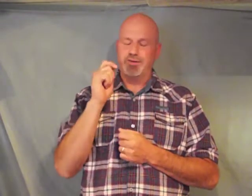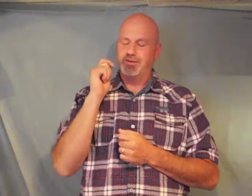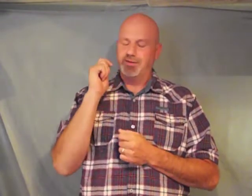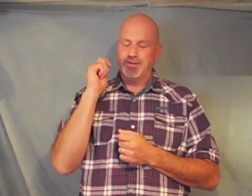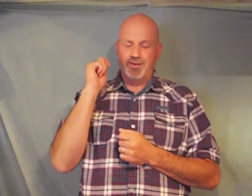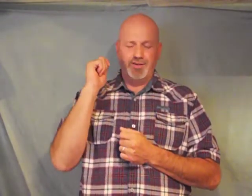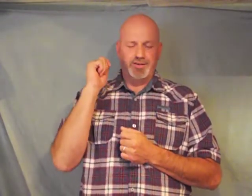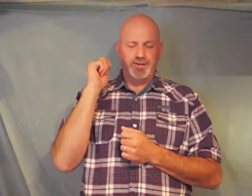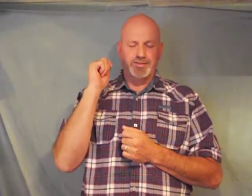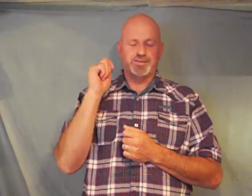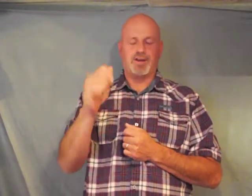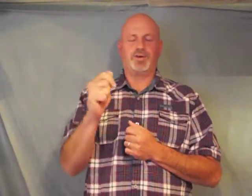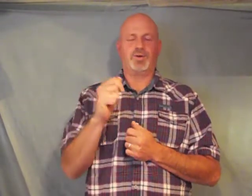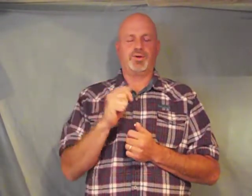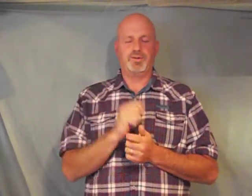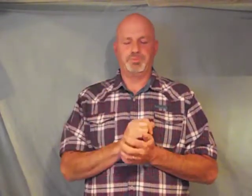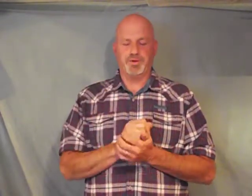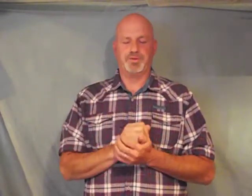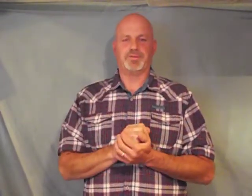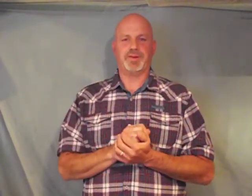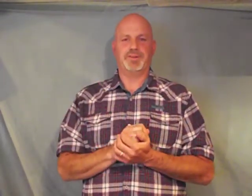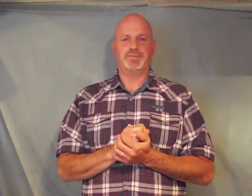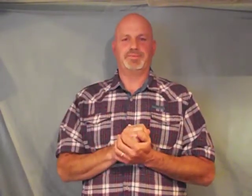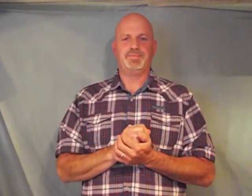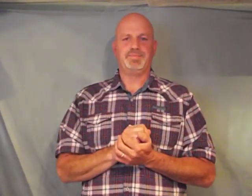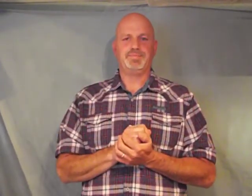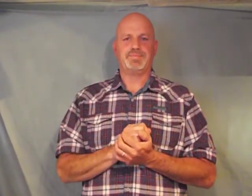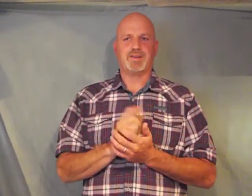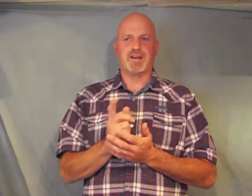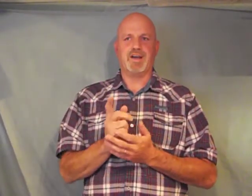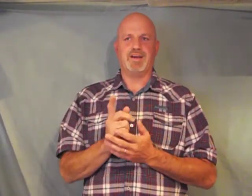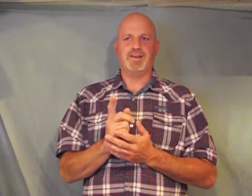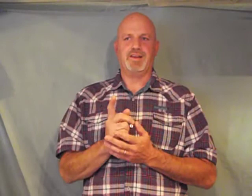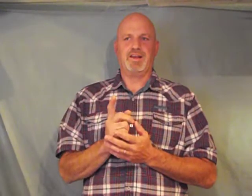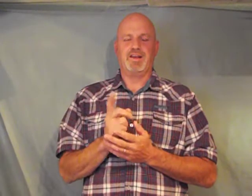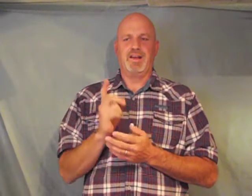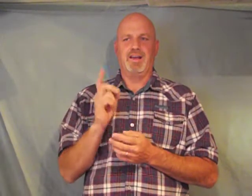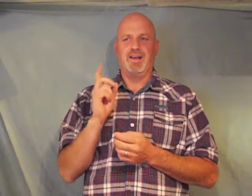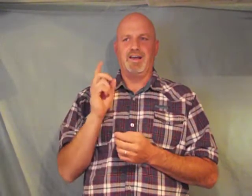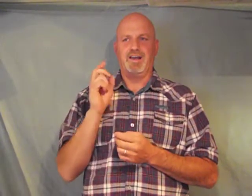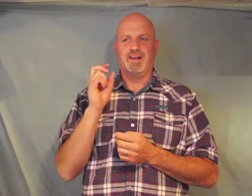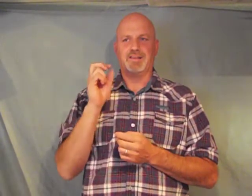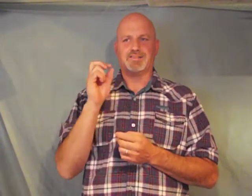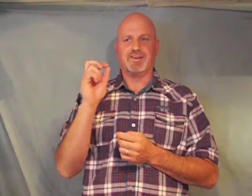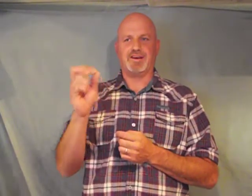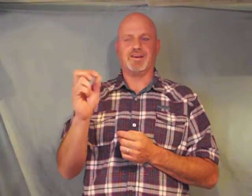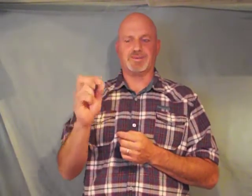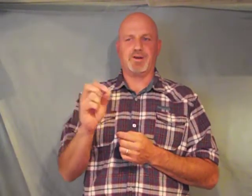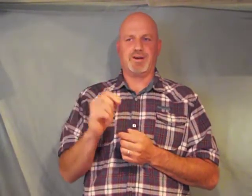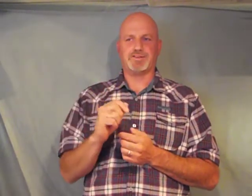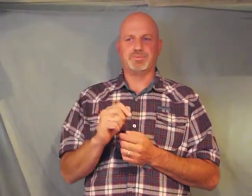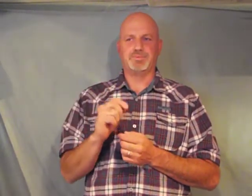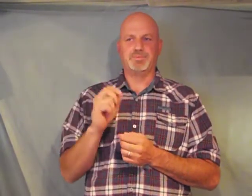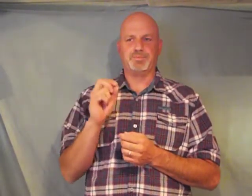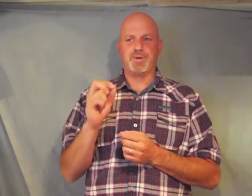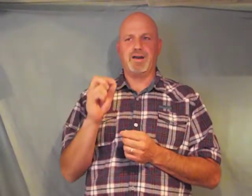so beautifully to God and it's an awesome awesome prayer